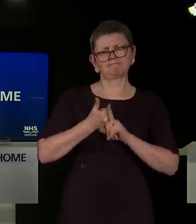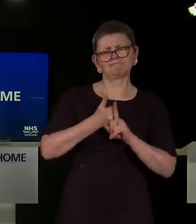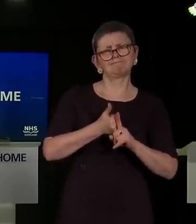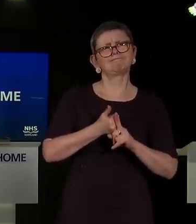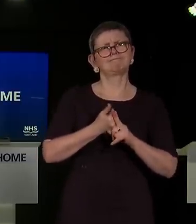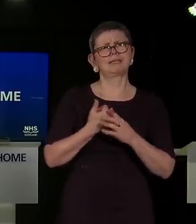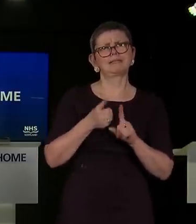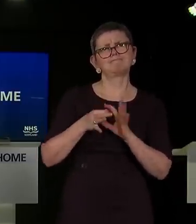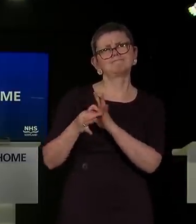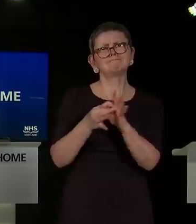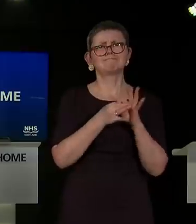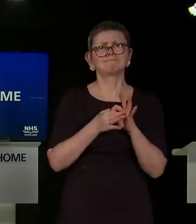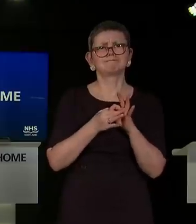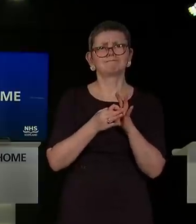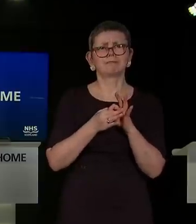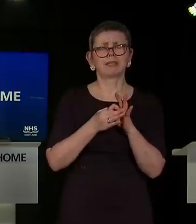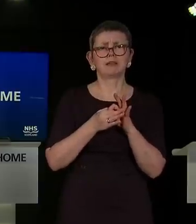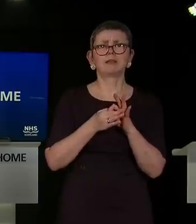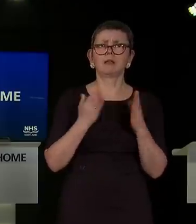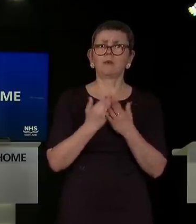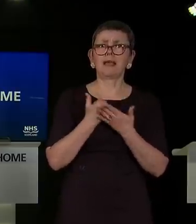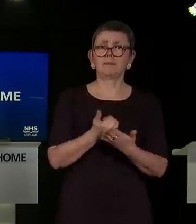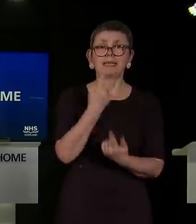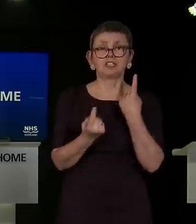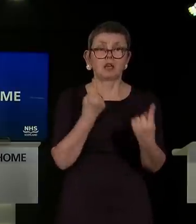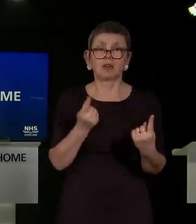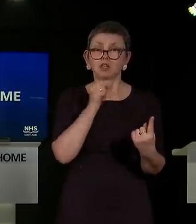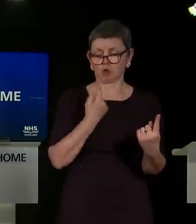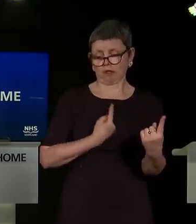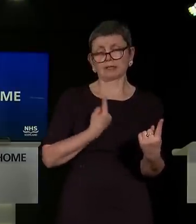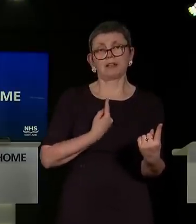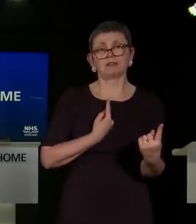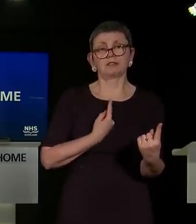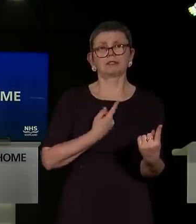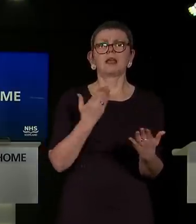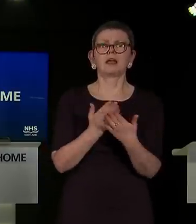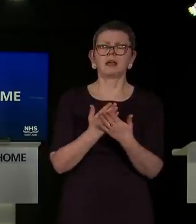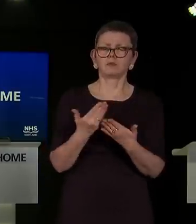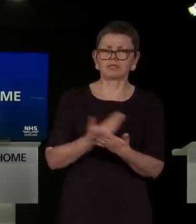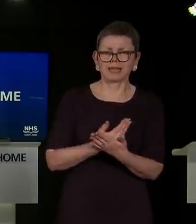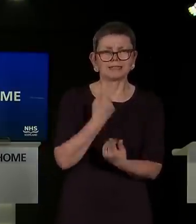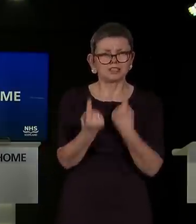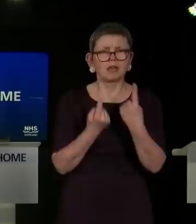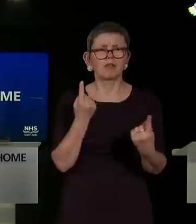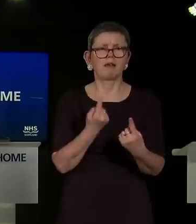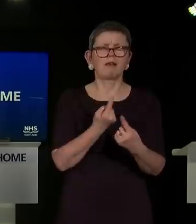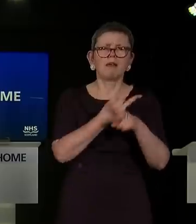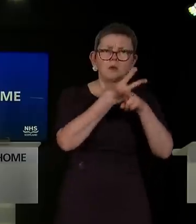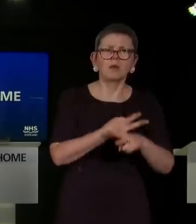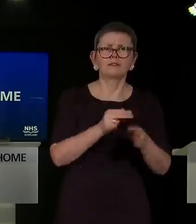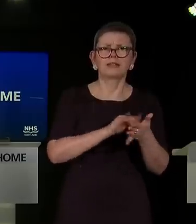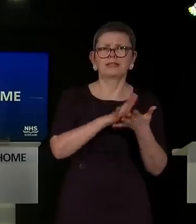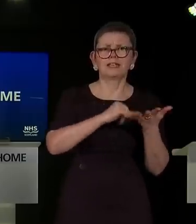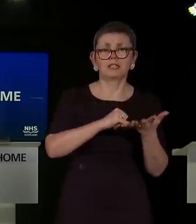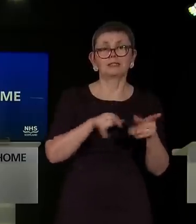We're doing it for each other, not just ourselves. It is how we protect each other, protect our NHS and save